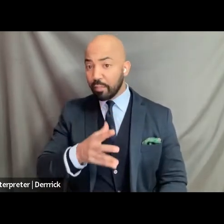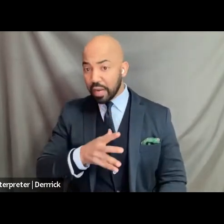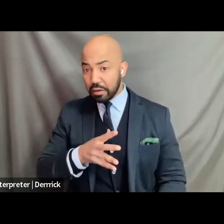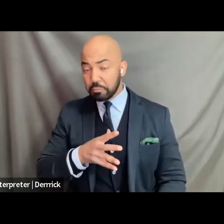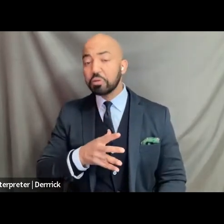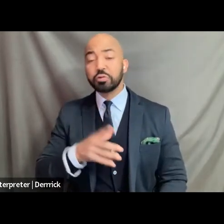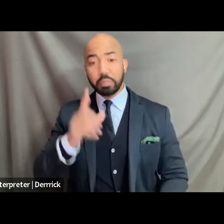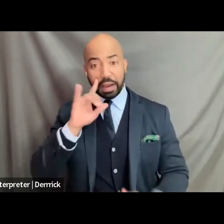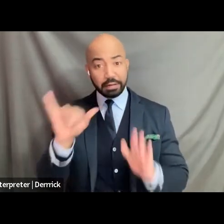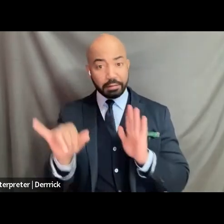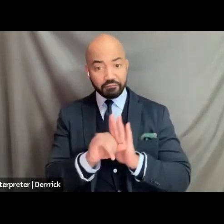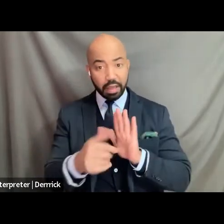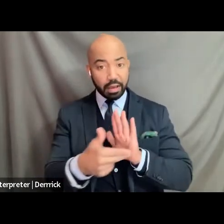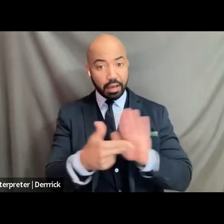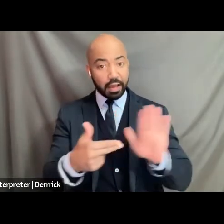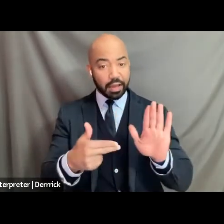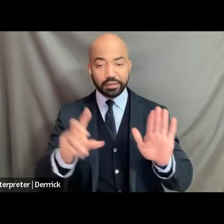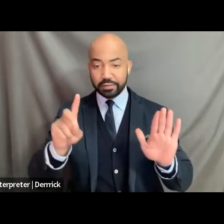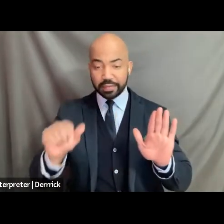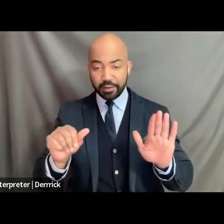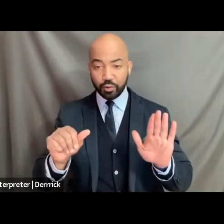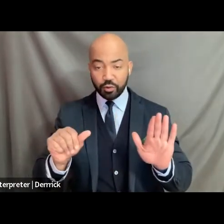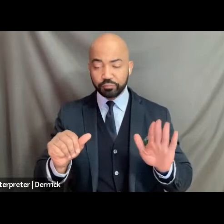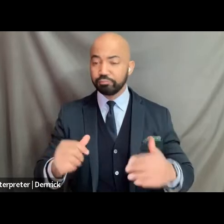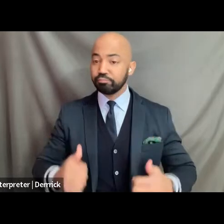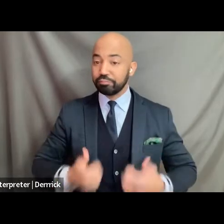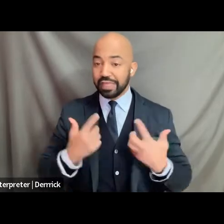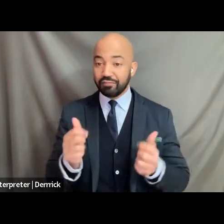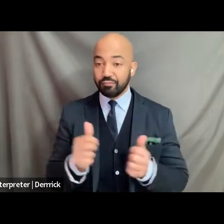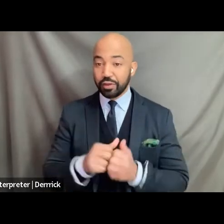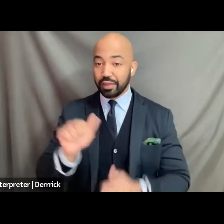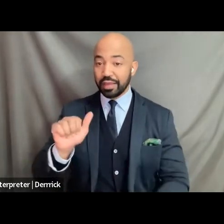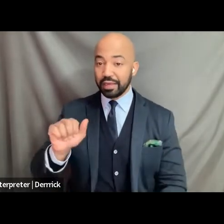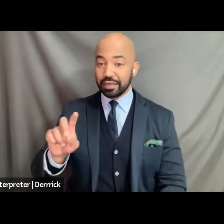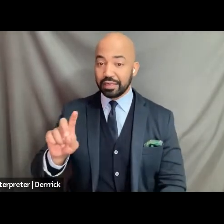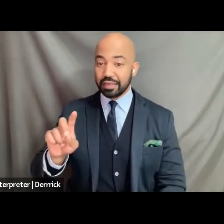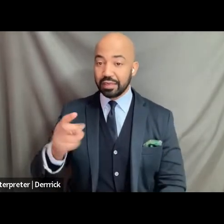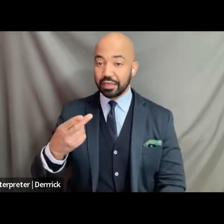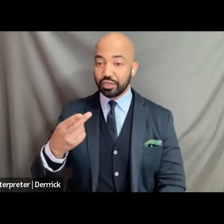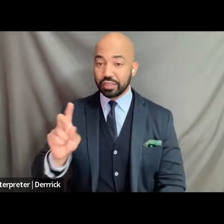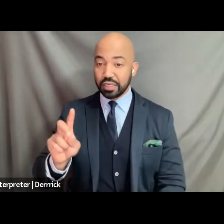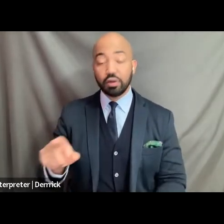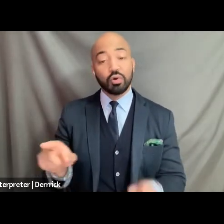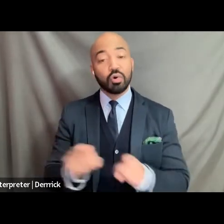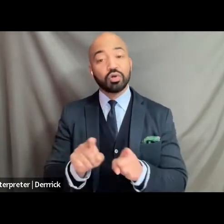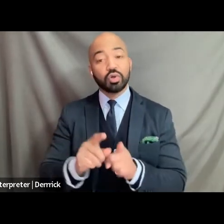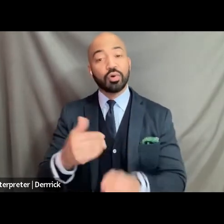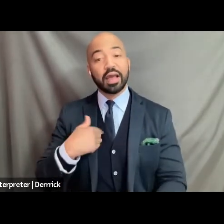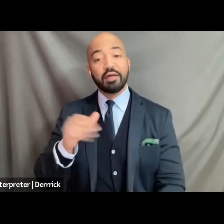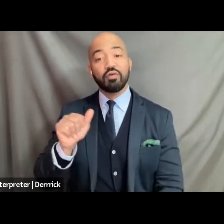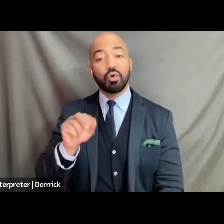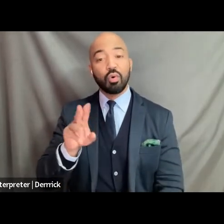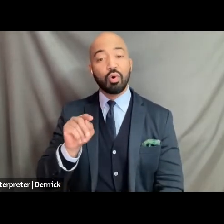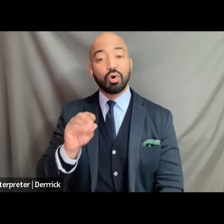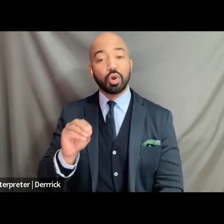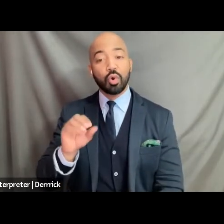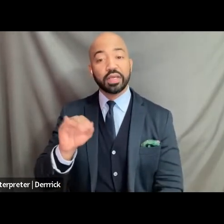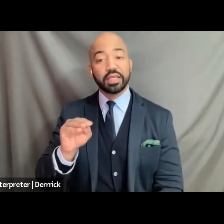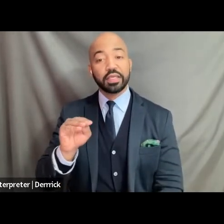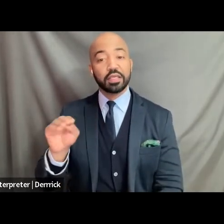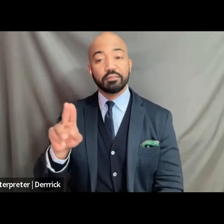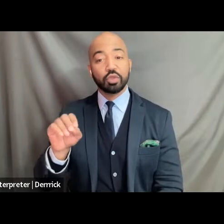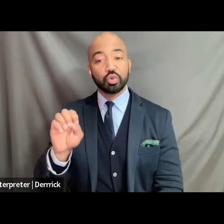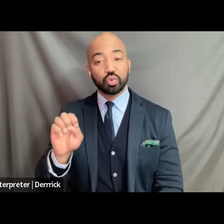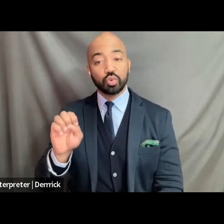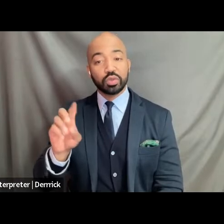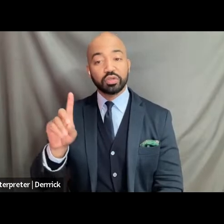disabled living with adhd who uh also with an autoimmune disorder um who is a mother to an autistic